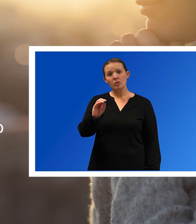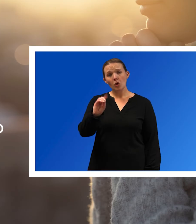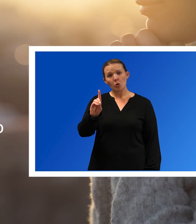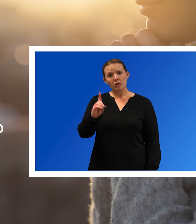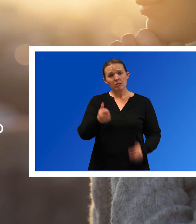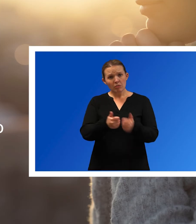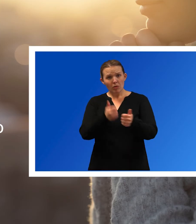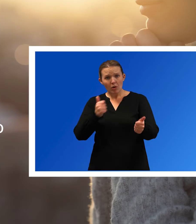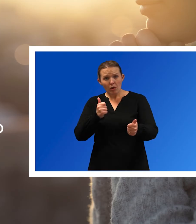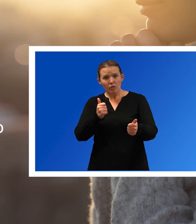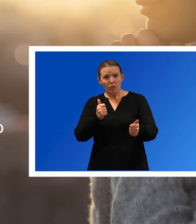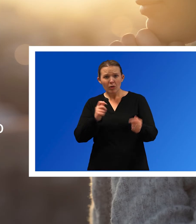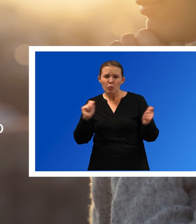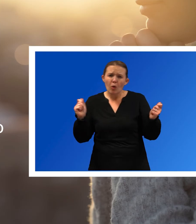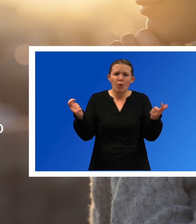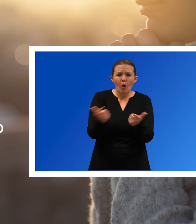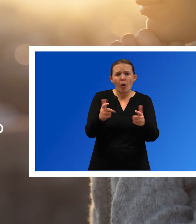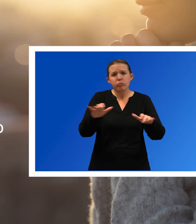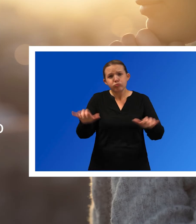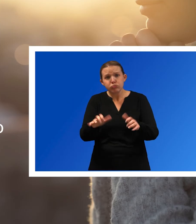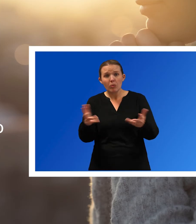What everyone can do to prevent overdose.